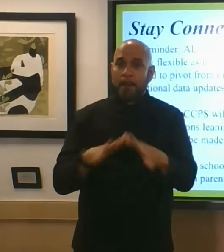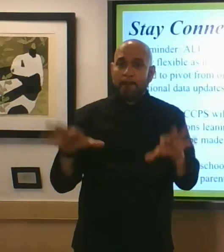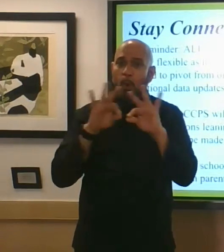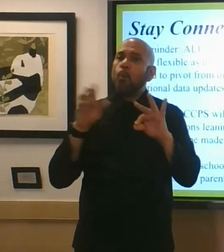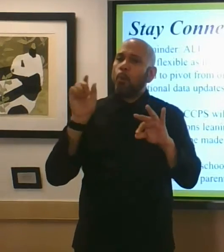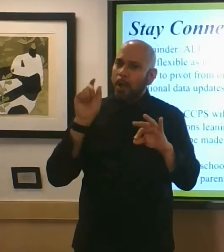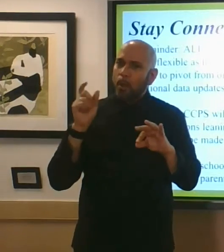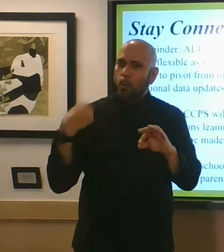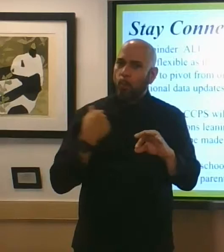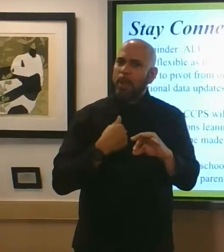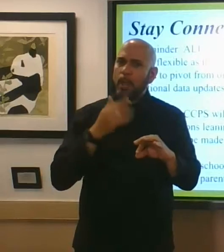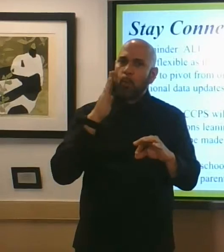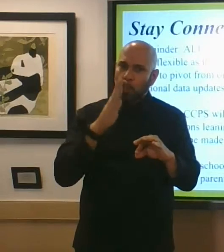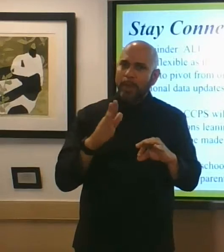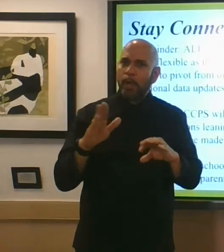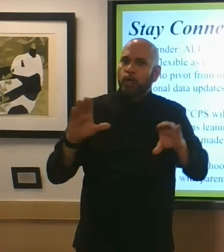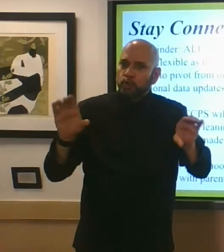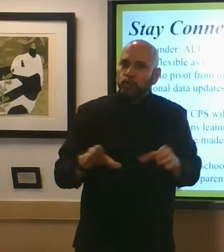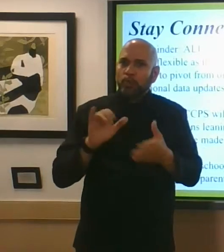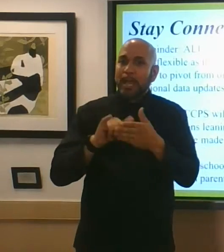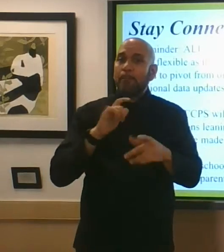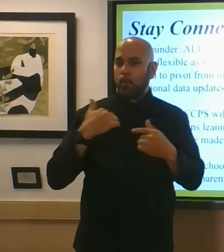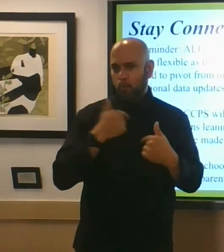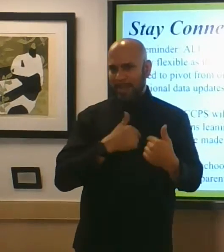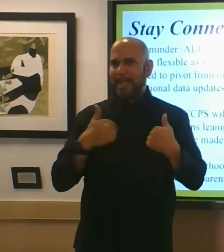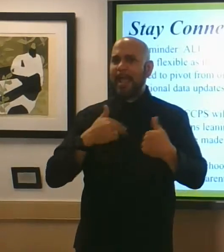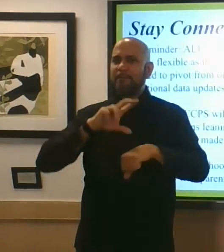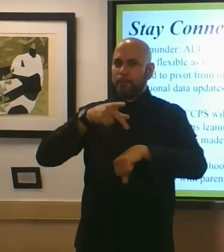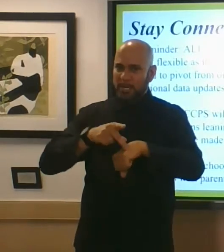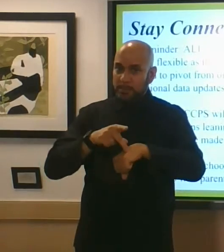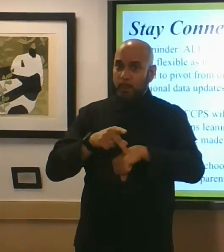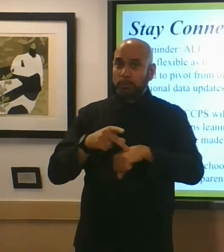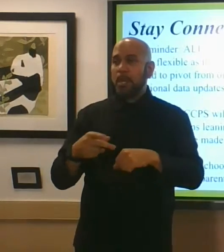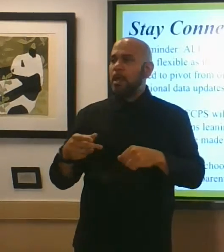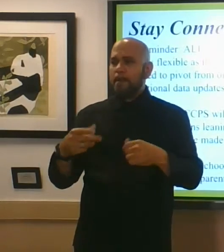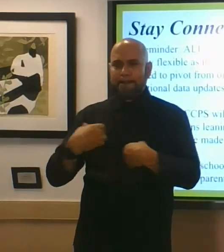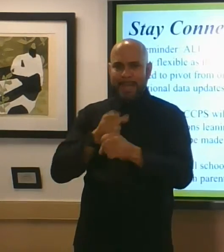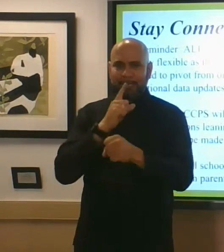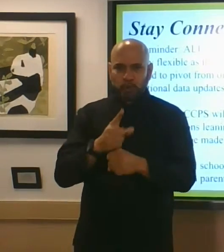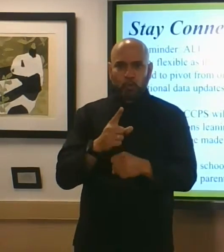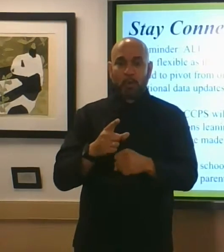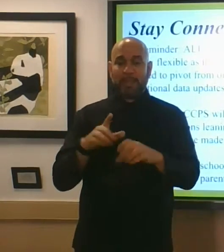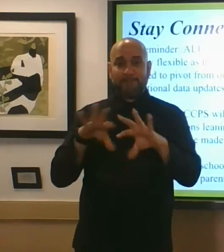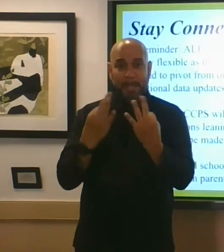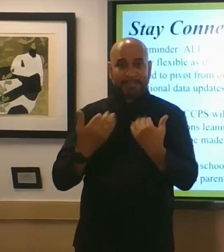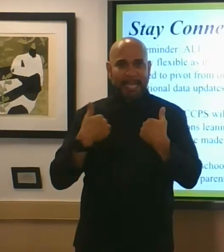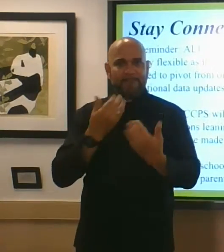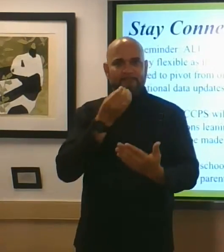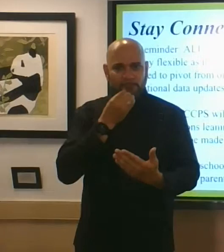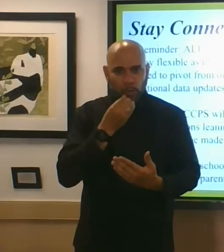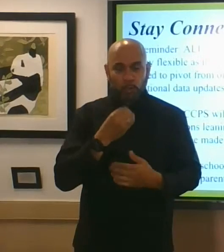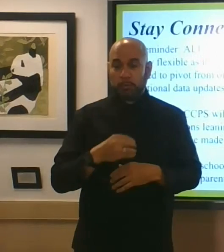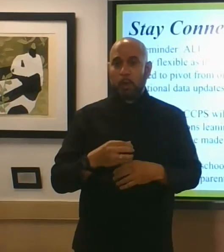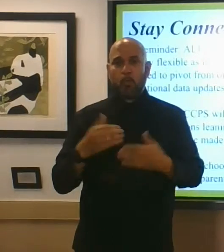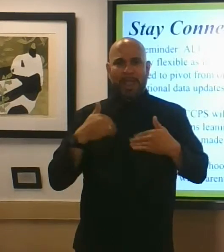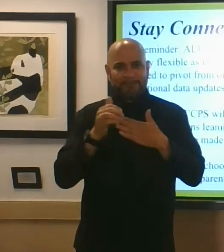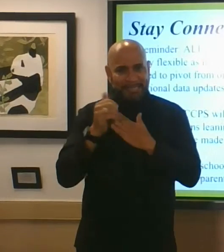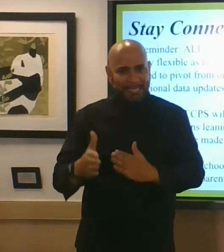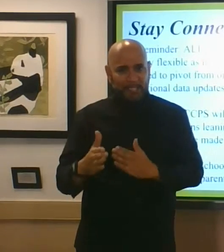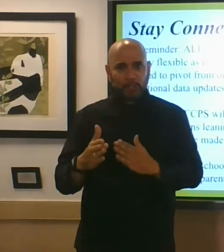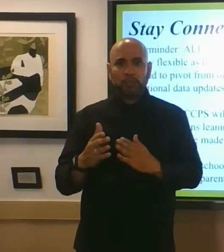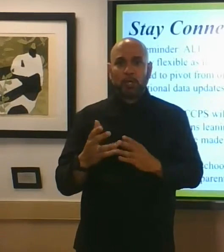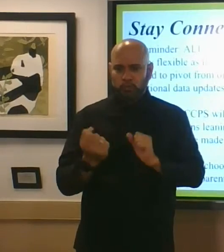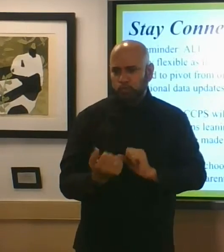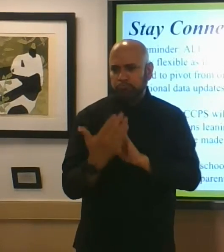we also gotta we've got principals working to ensure that families have food we've got leaders working to ensure that we address the trauma